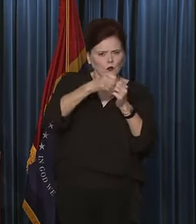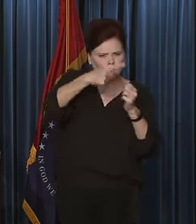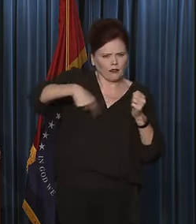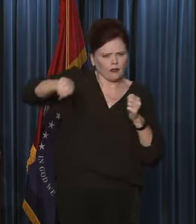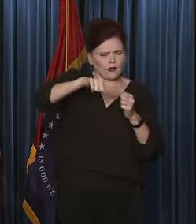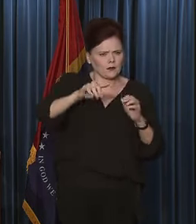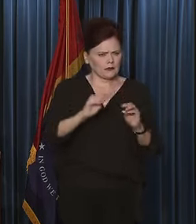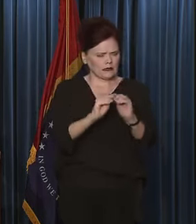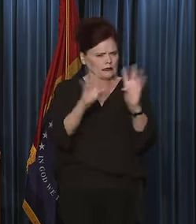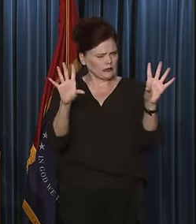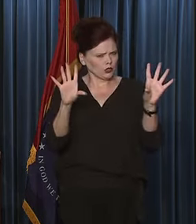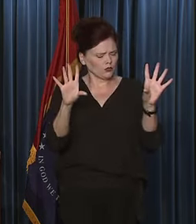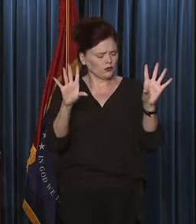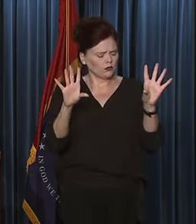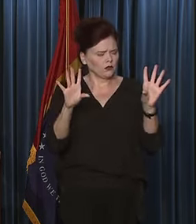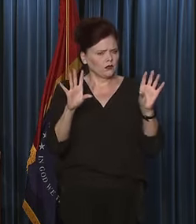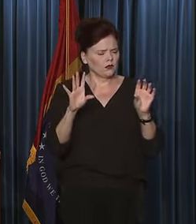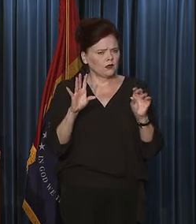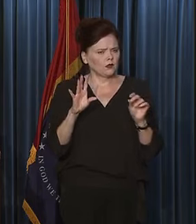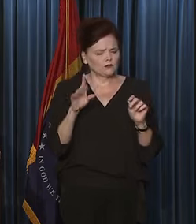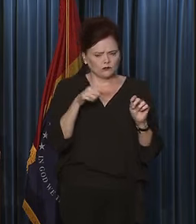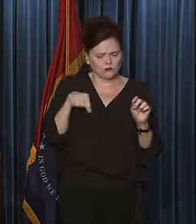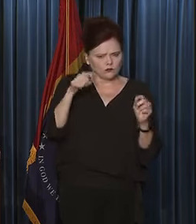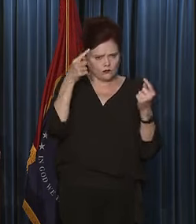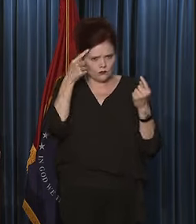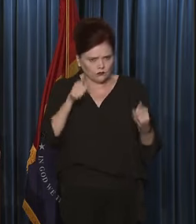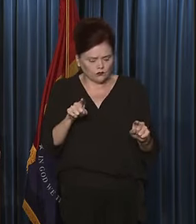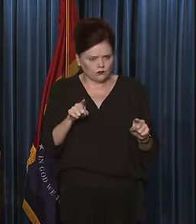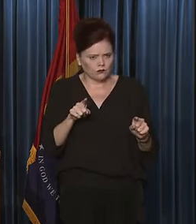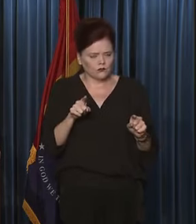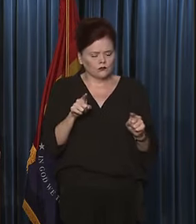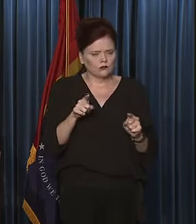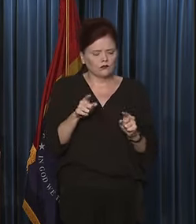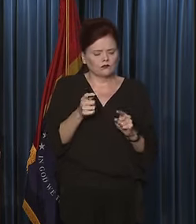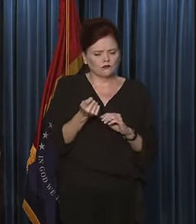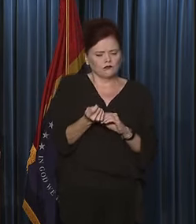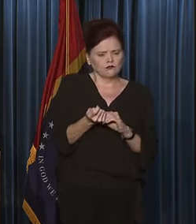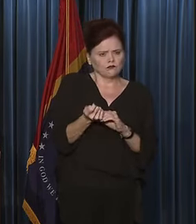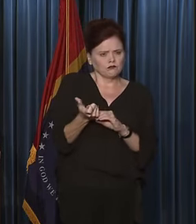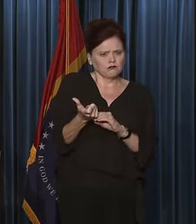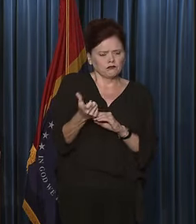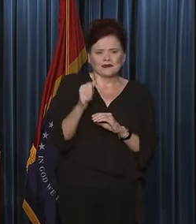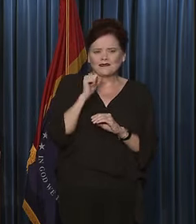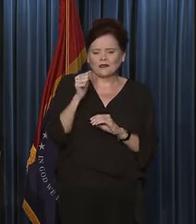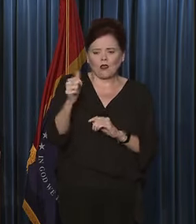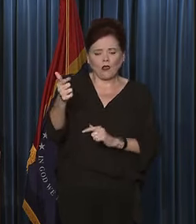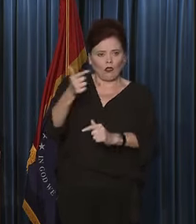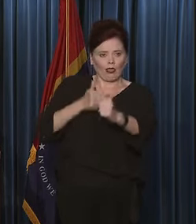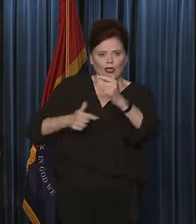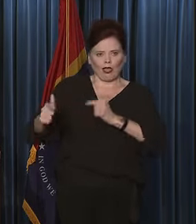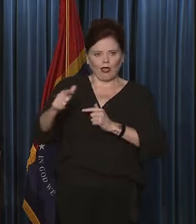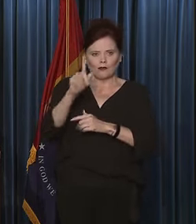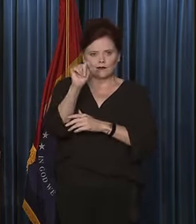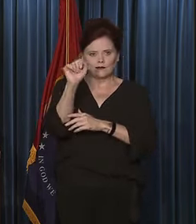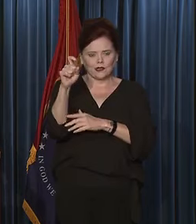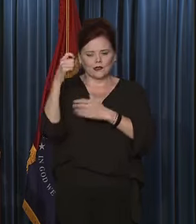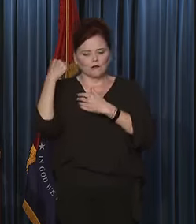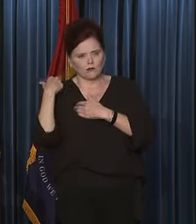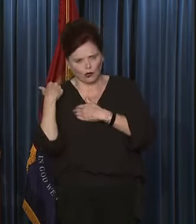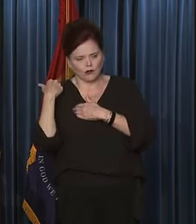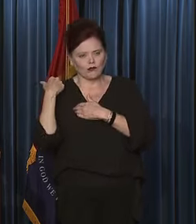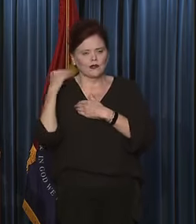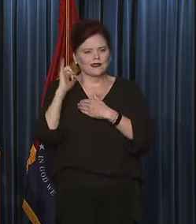it's clear. The consensus is that eliminating, not swapping, the tax burden